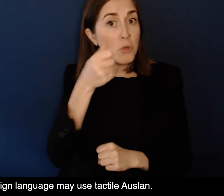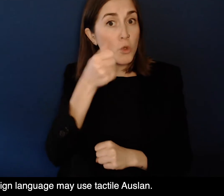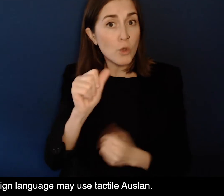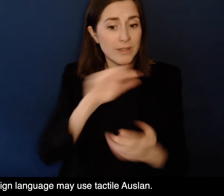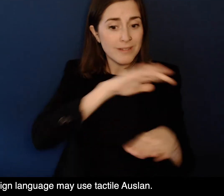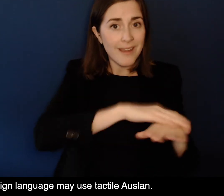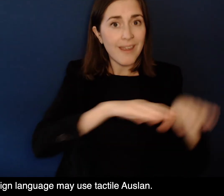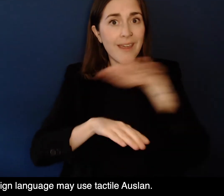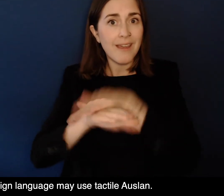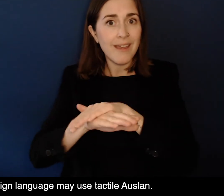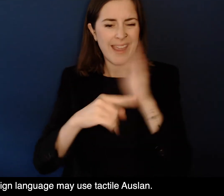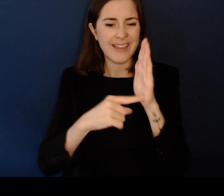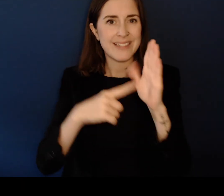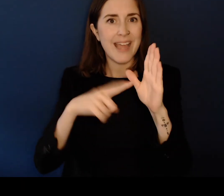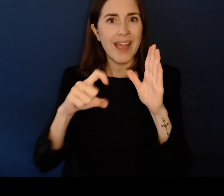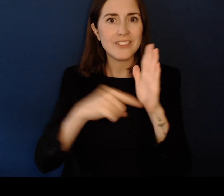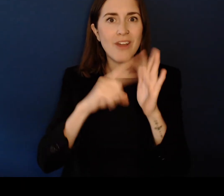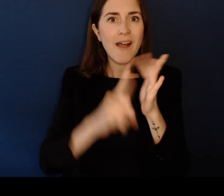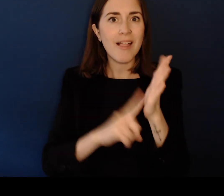language may use tactile Auslan